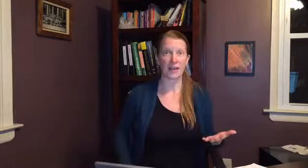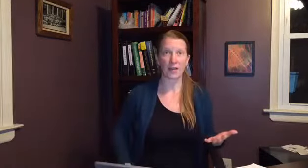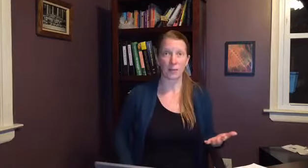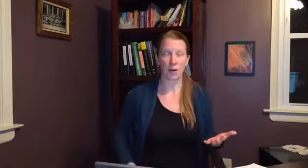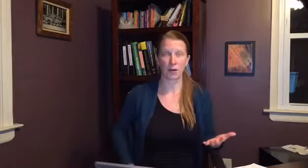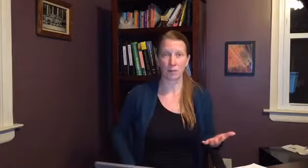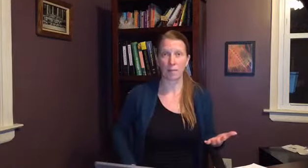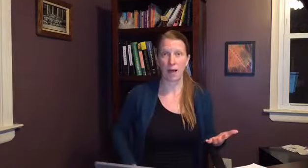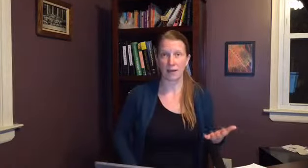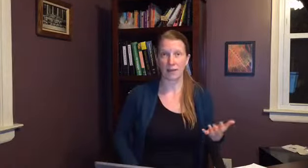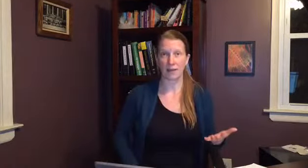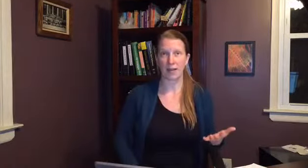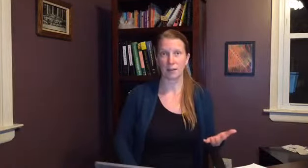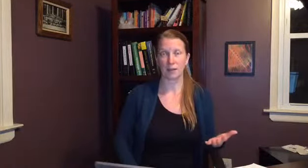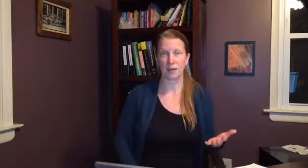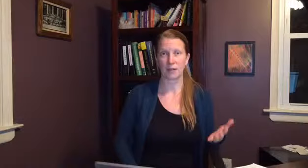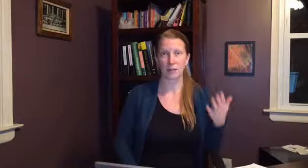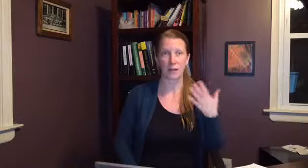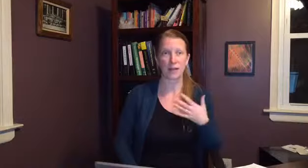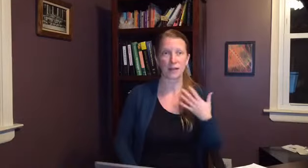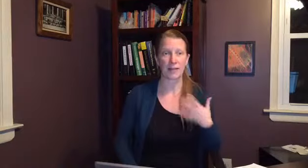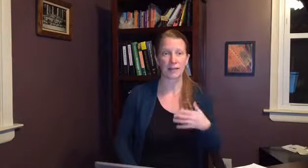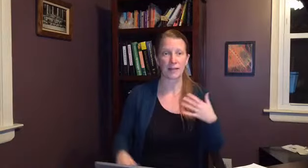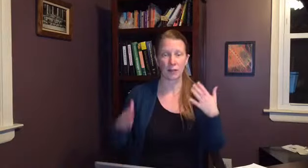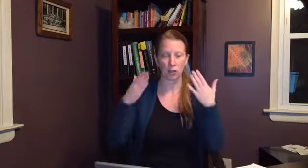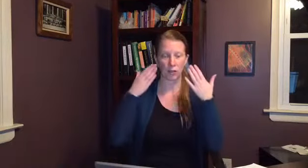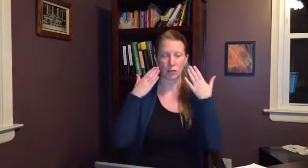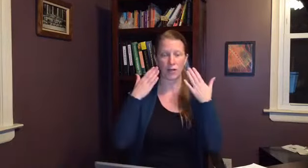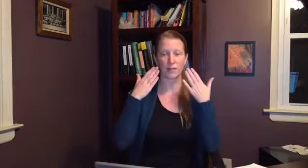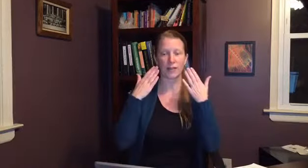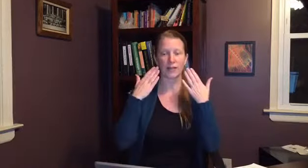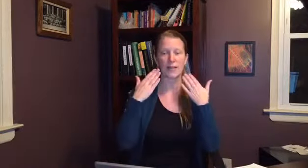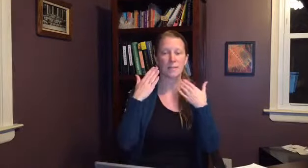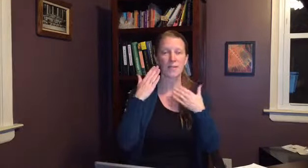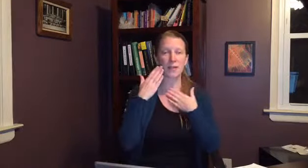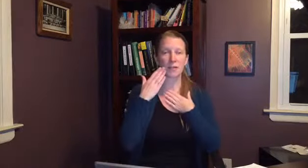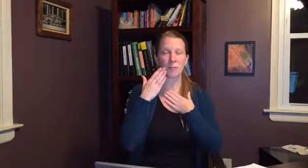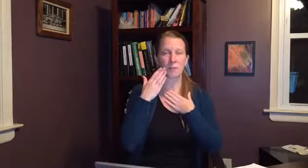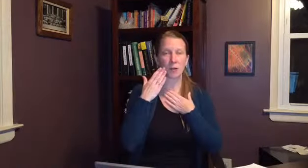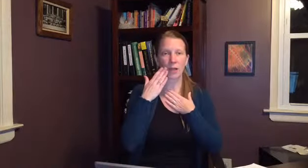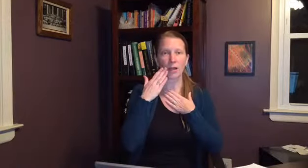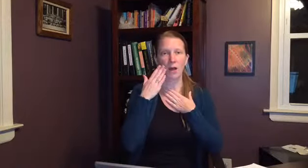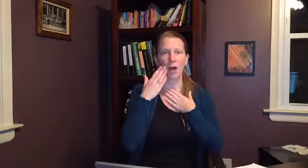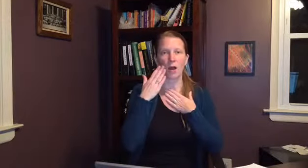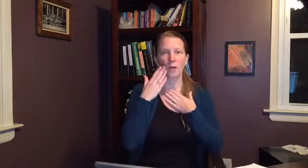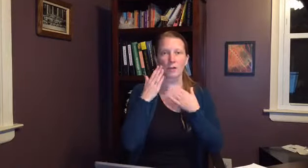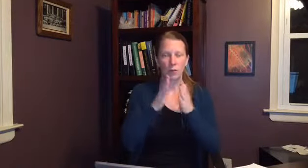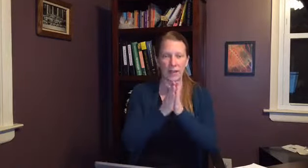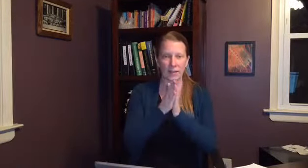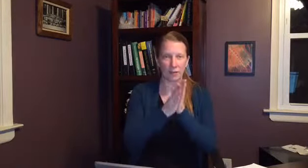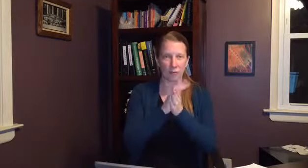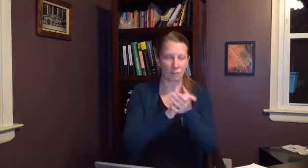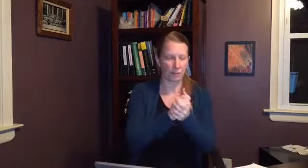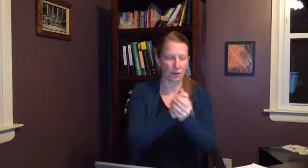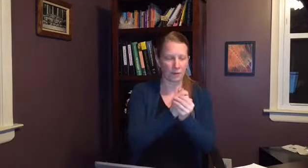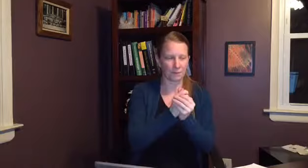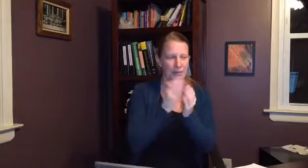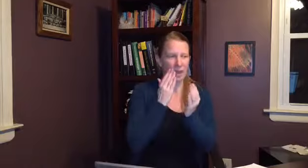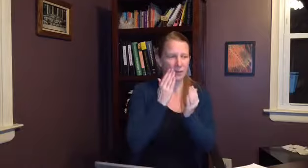other part of my body at that point it's very unlikely that you're going to transmit it like sometimes people are like when they you know um have a